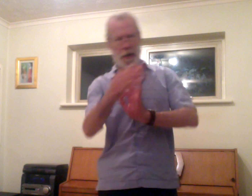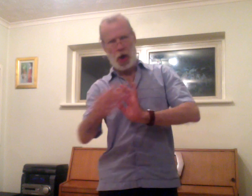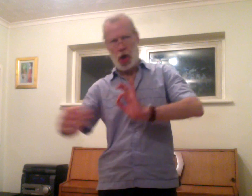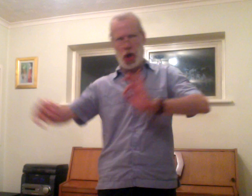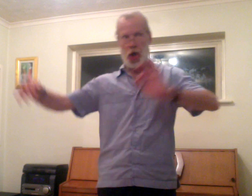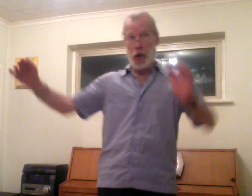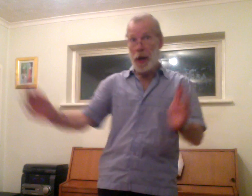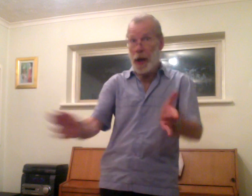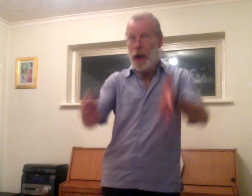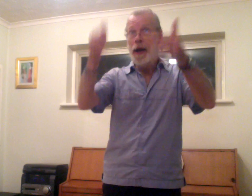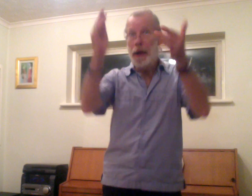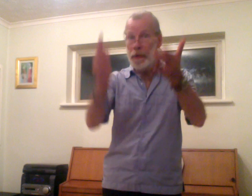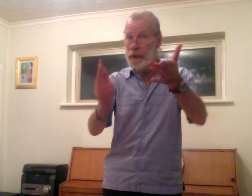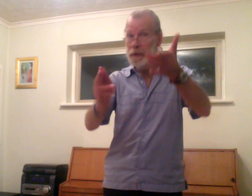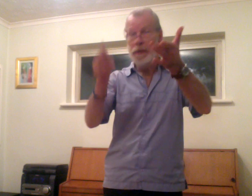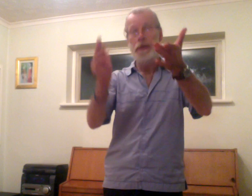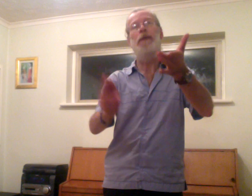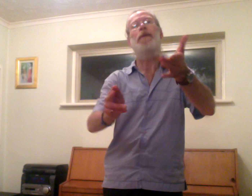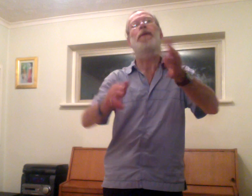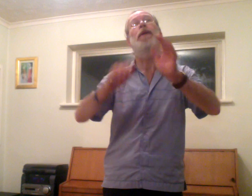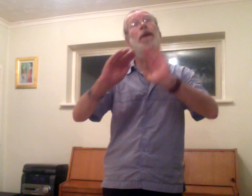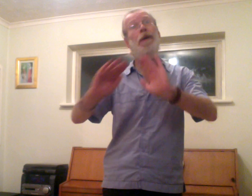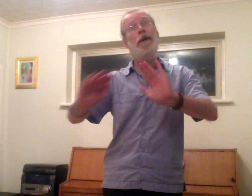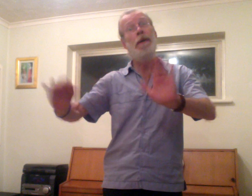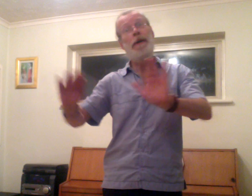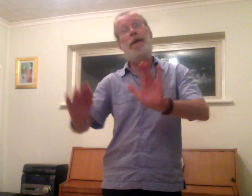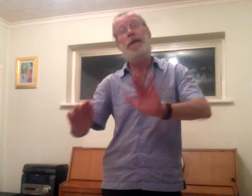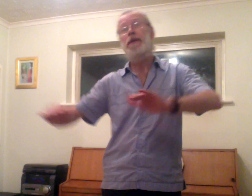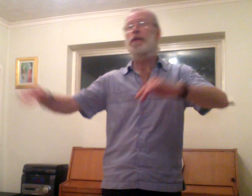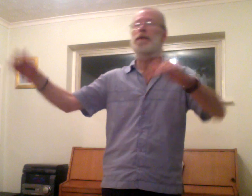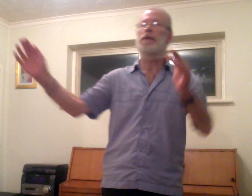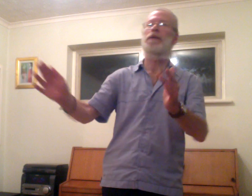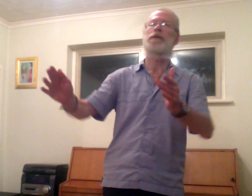And it's time to be Godless